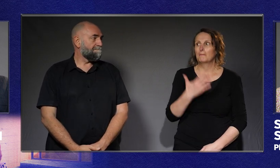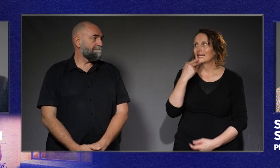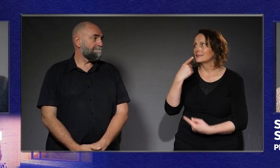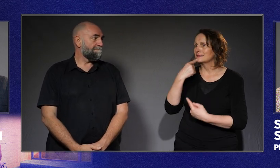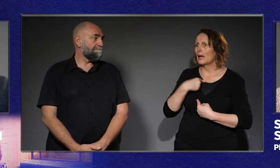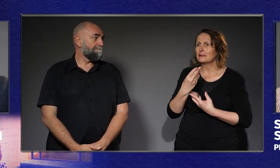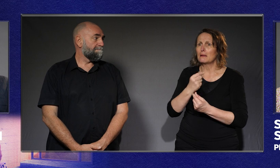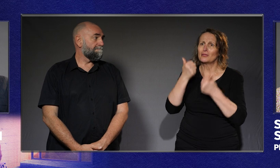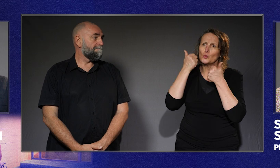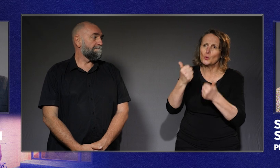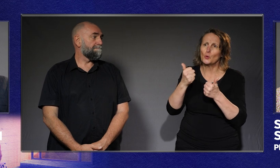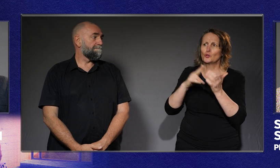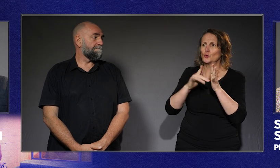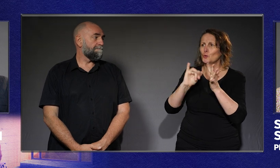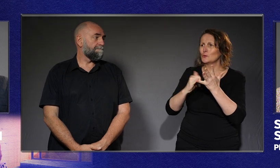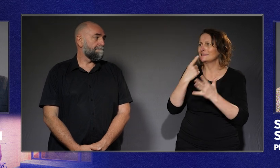something, throw me a bone.